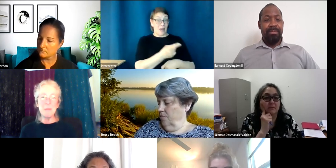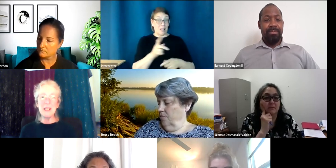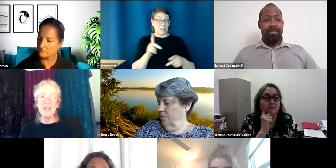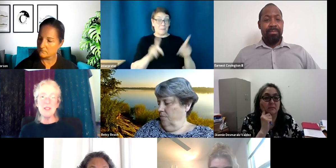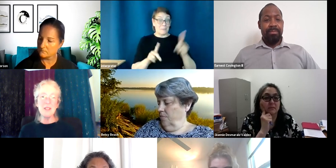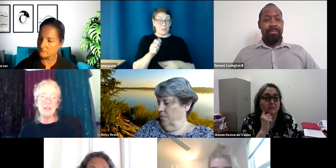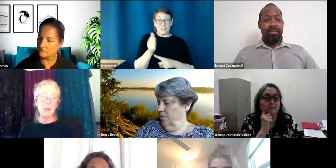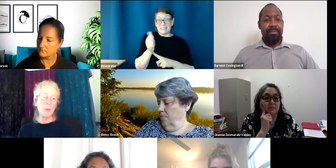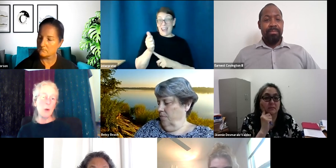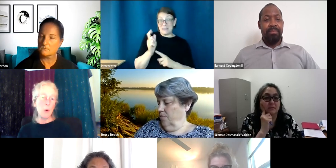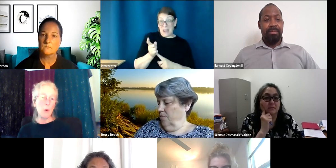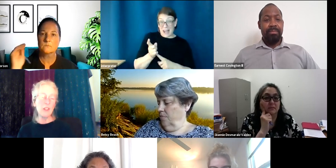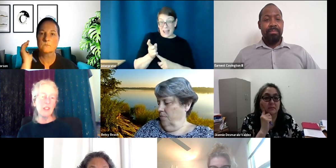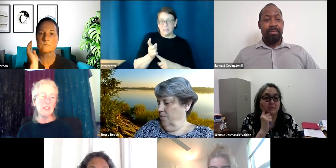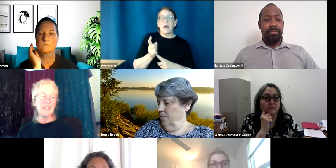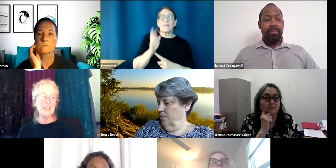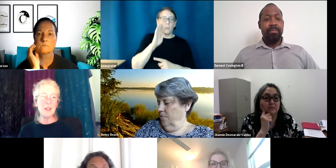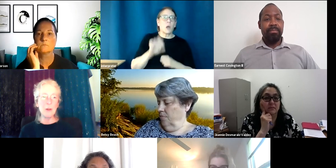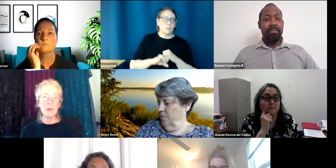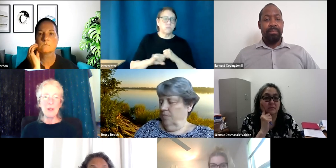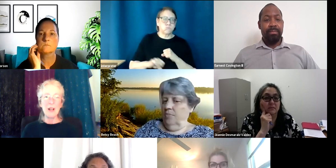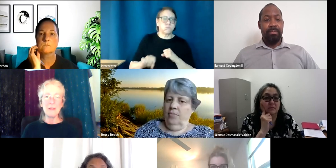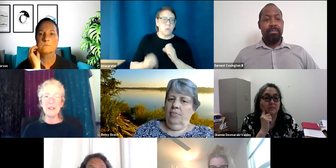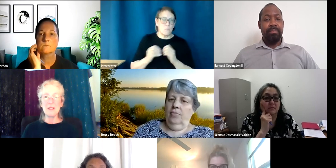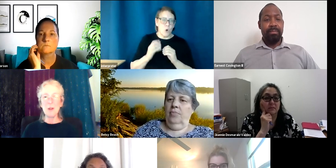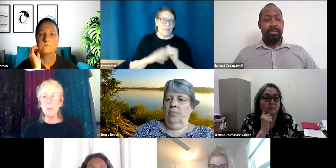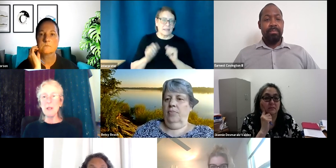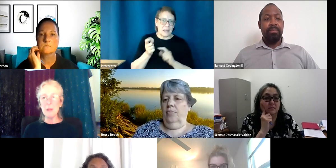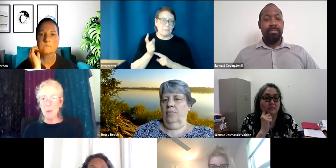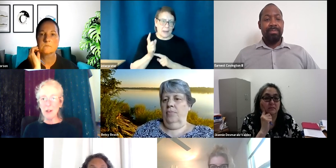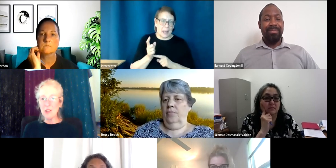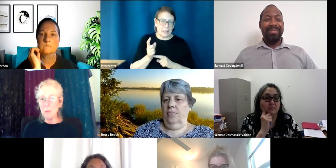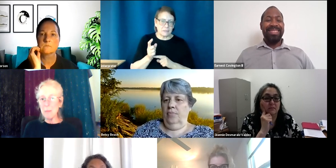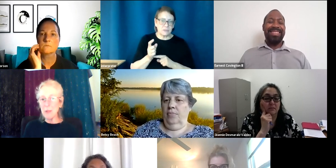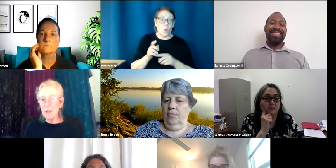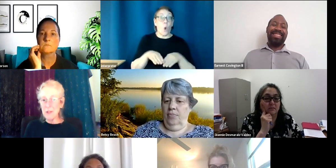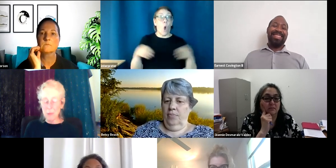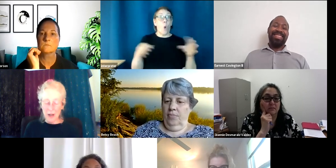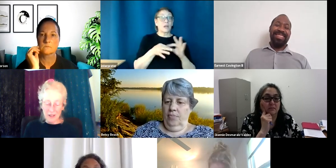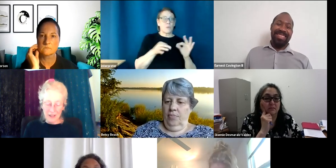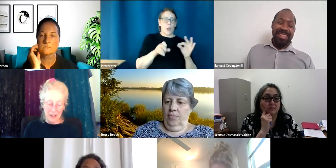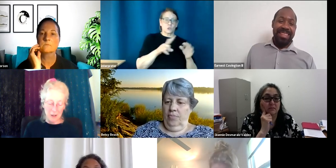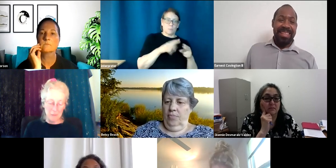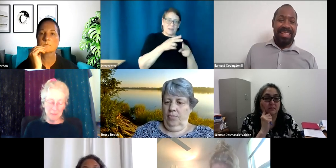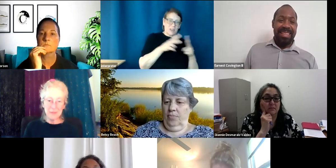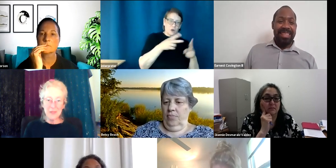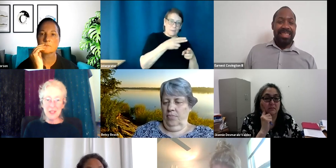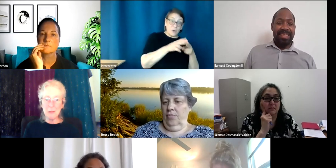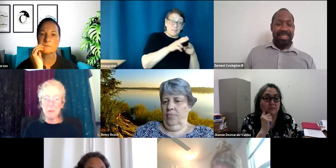10 minutes, they will go over. So, I mean, opening remarks should be brief as well. Um, if we